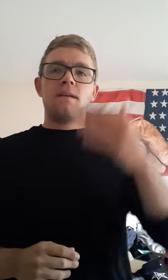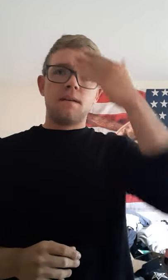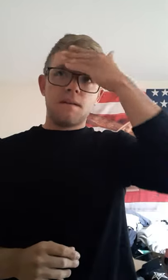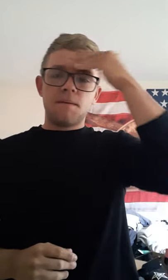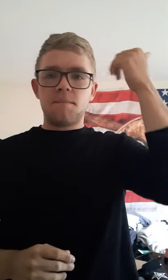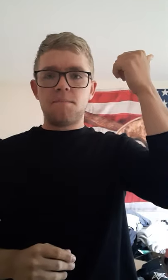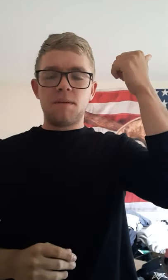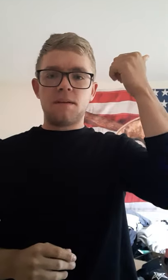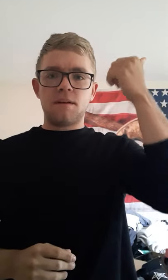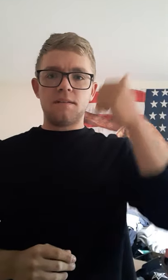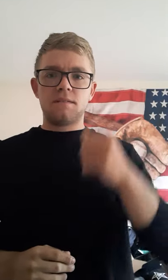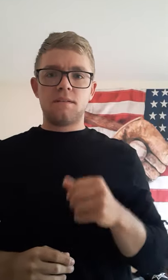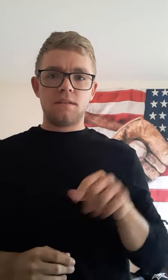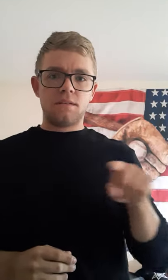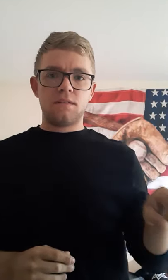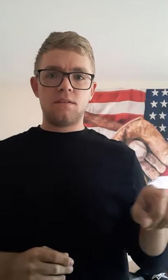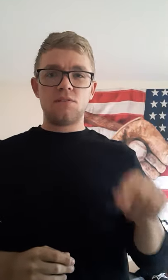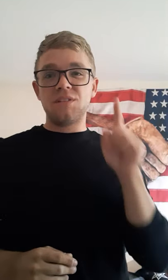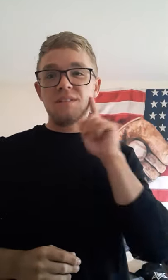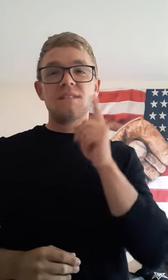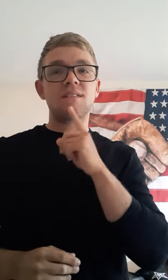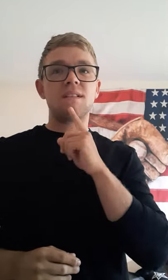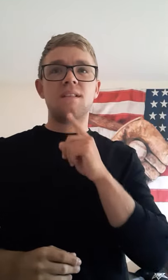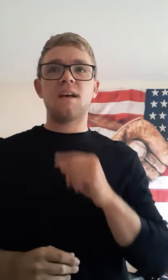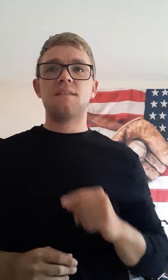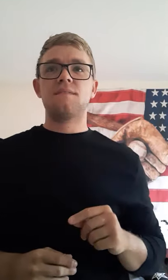Because she's deaf.